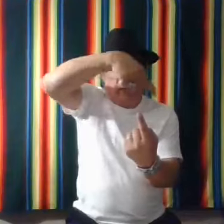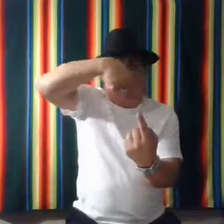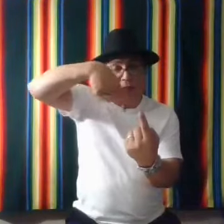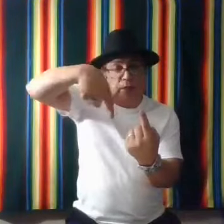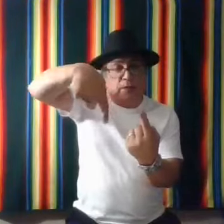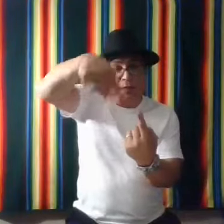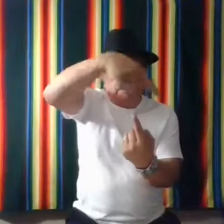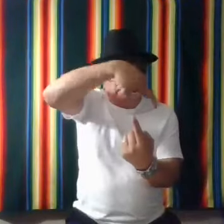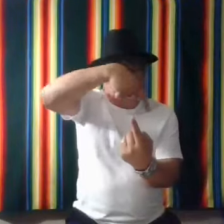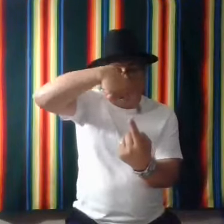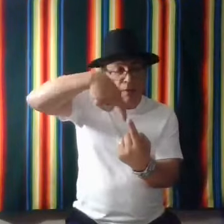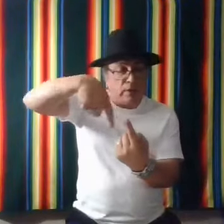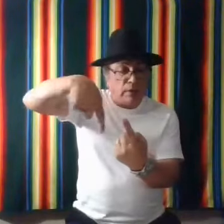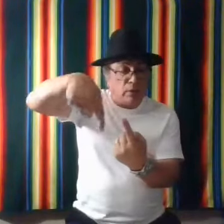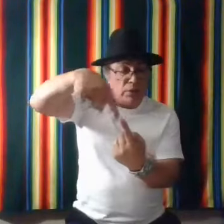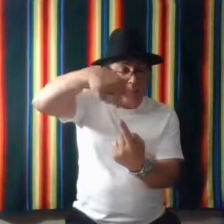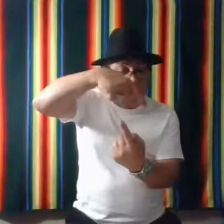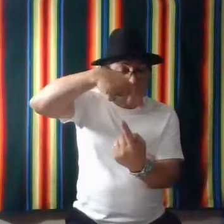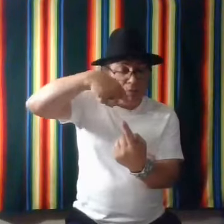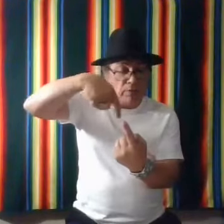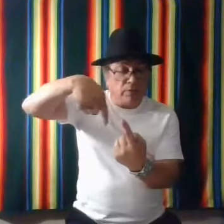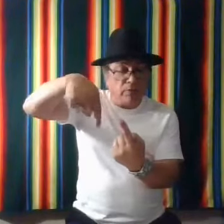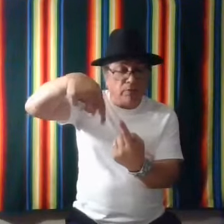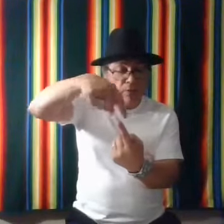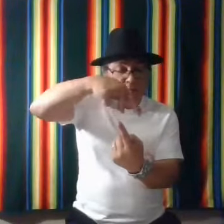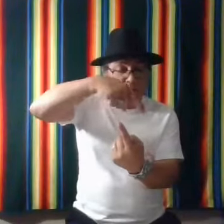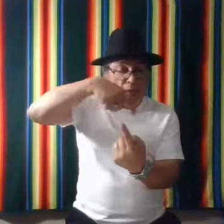like this. Which means. Around.